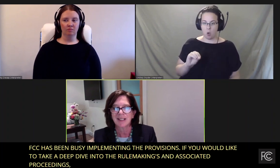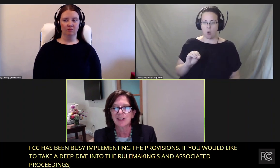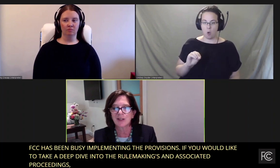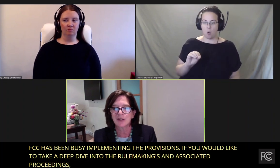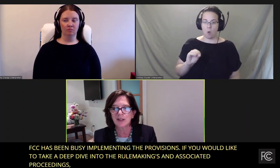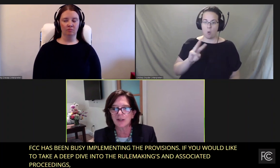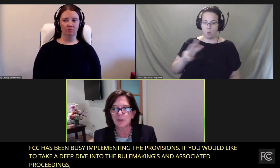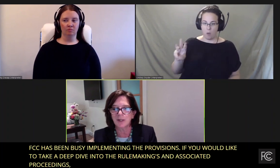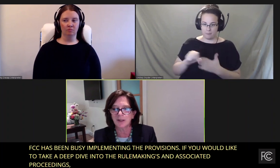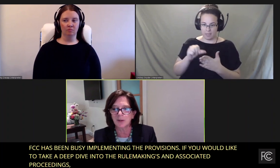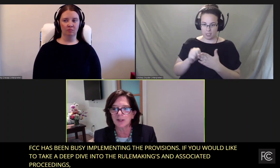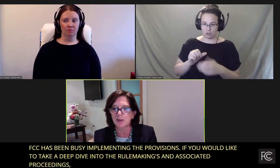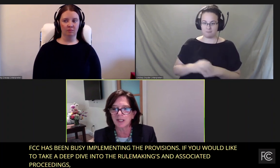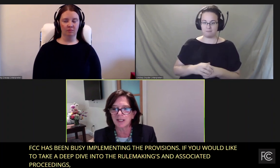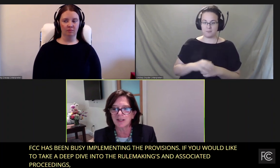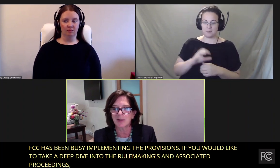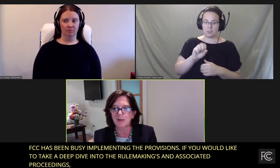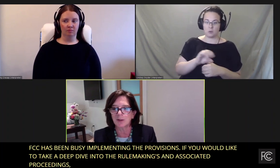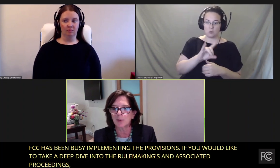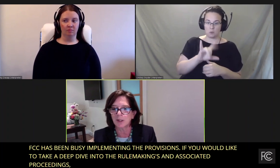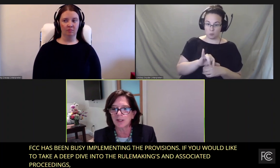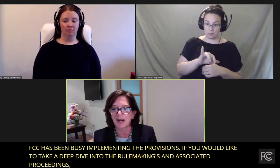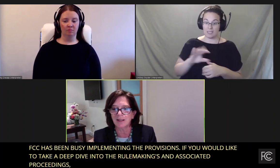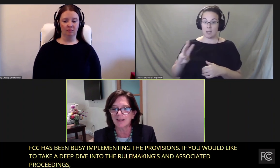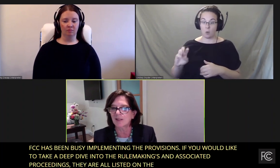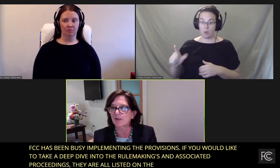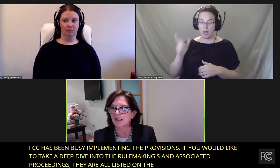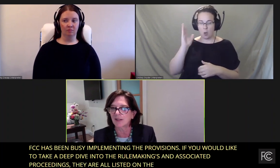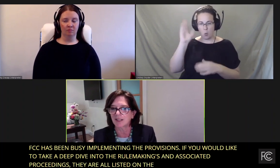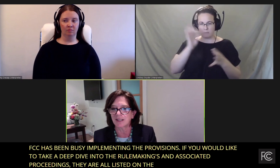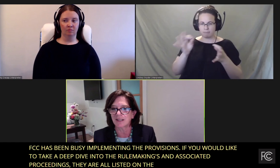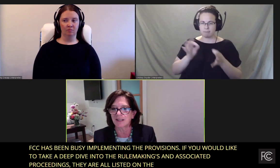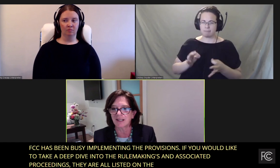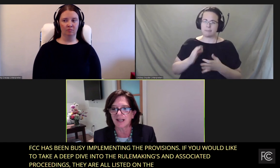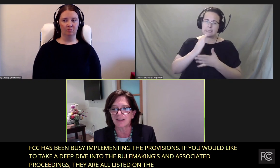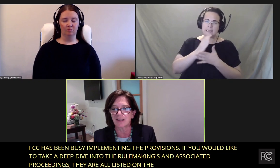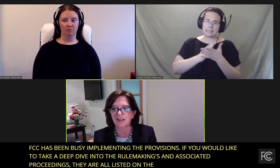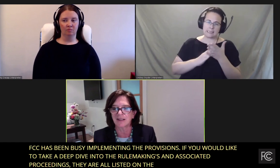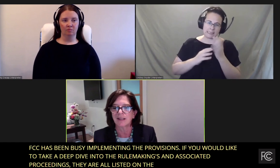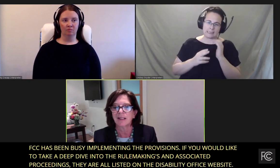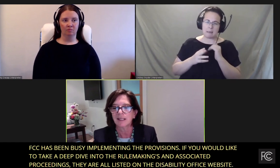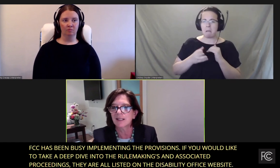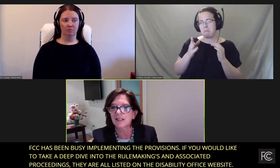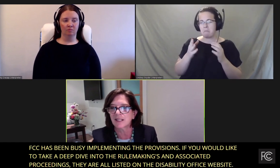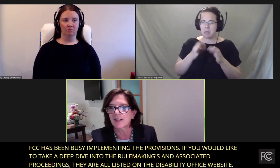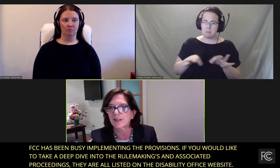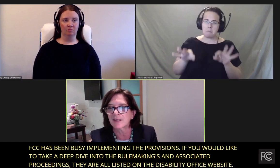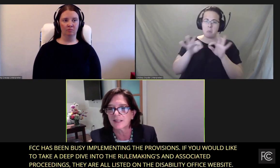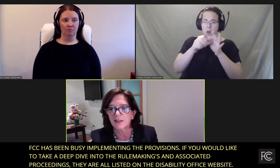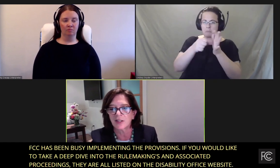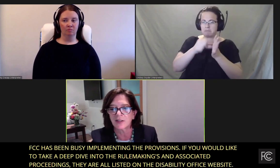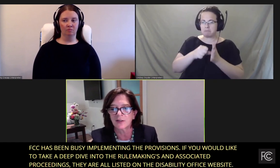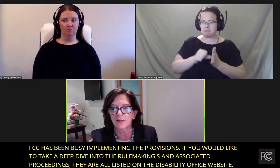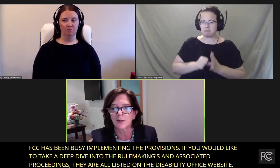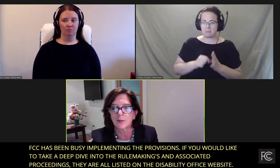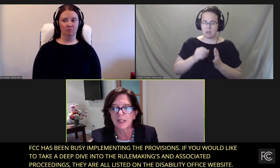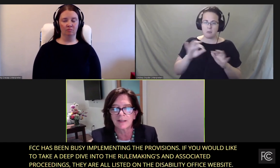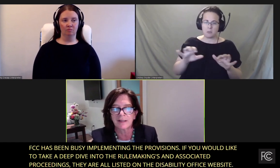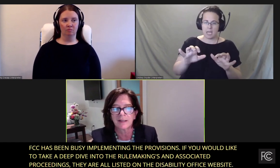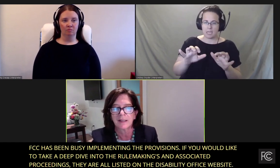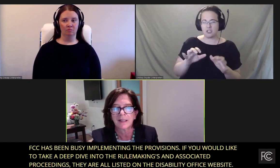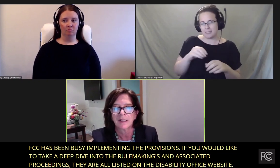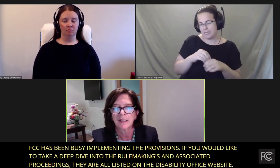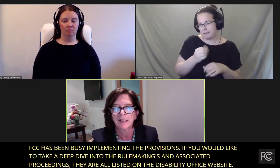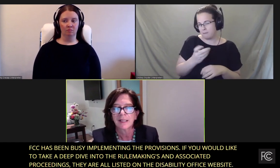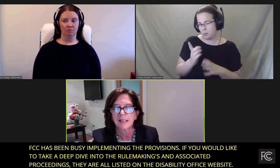Diane Susie and Will will explain some of the important highlights of the FCC's actions in these areas in just a few